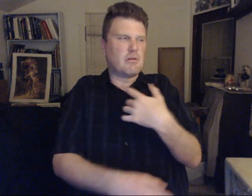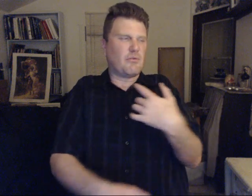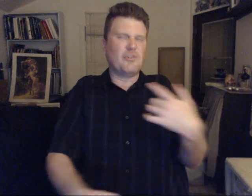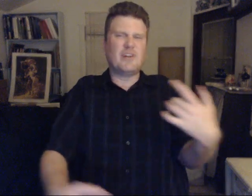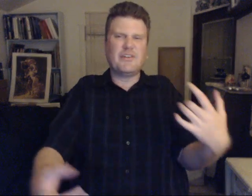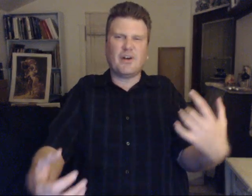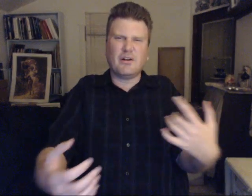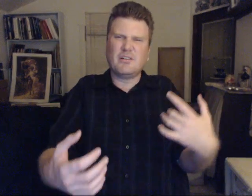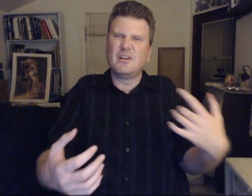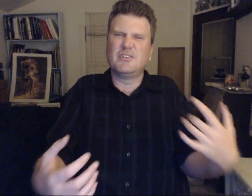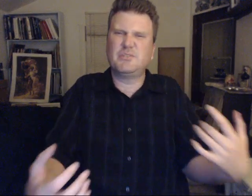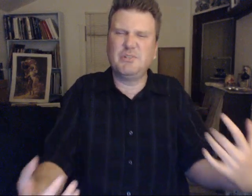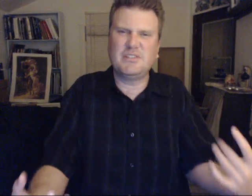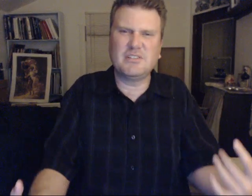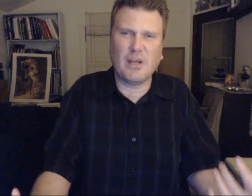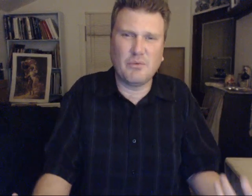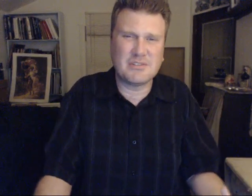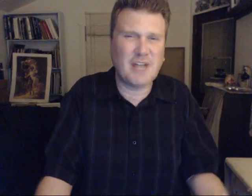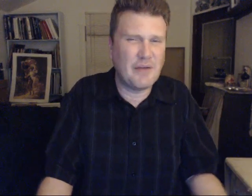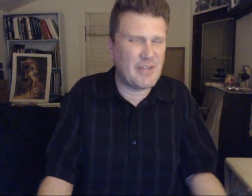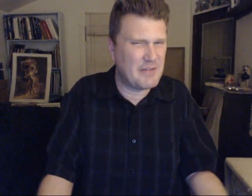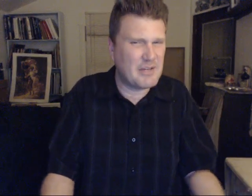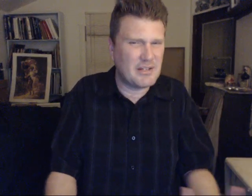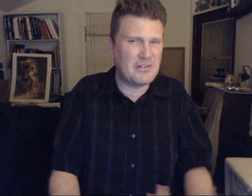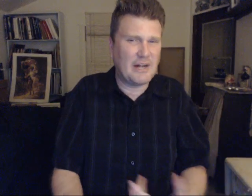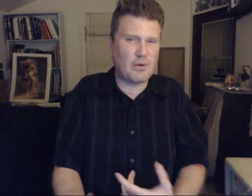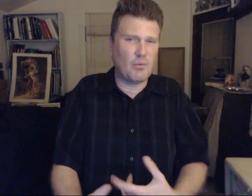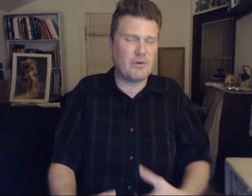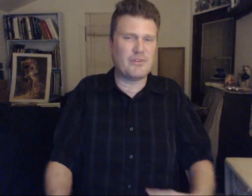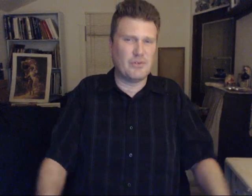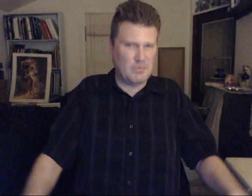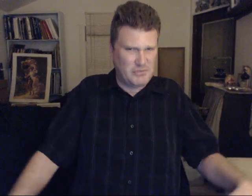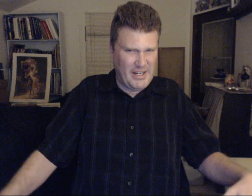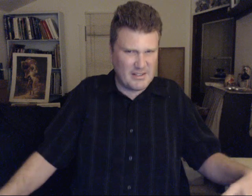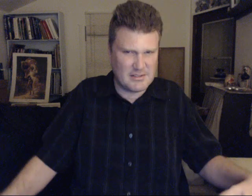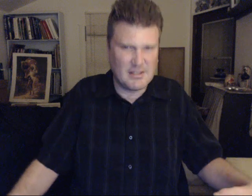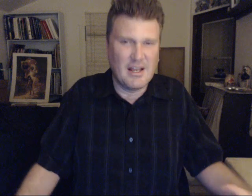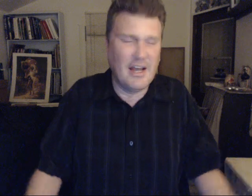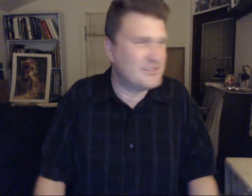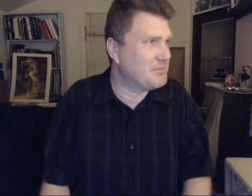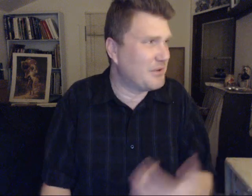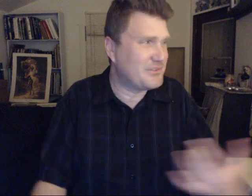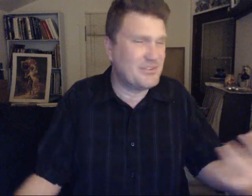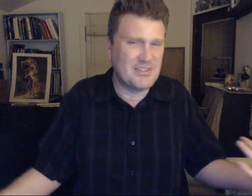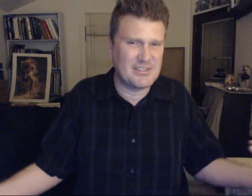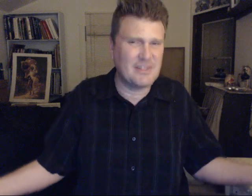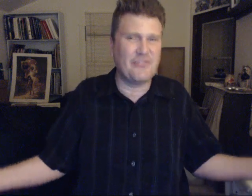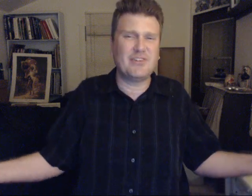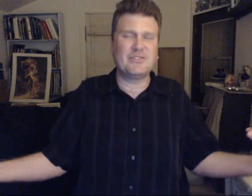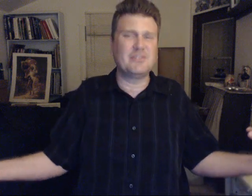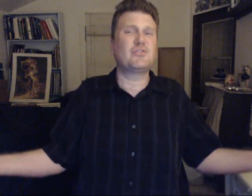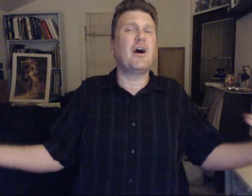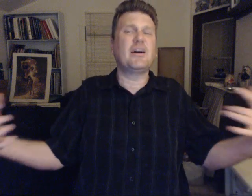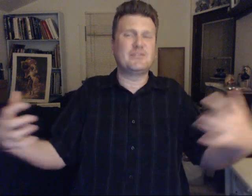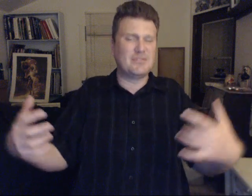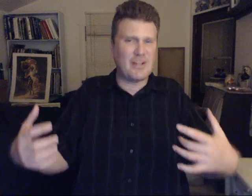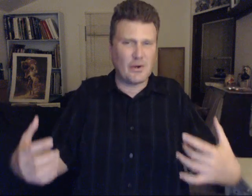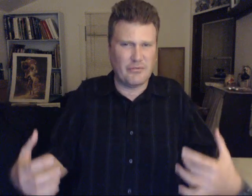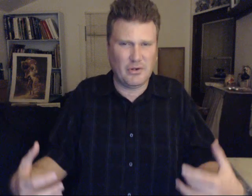Realize our species at one time had many galactic wars on your planet. As the reptilians did eventually try to take over your